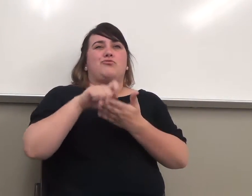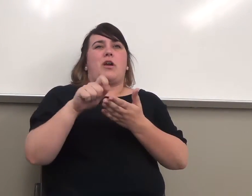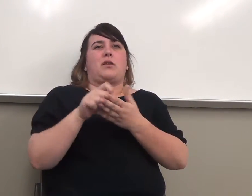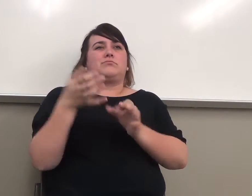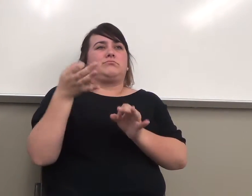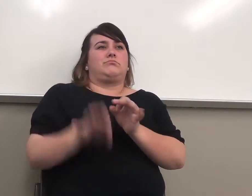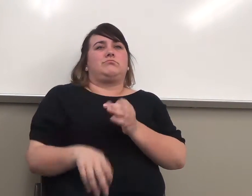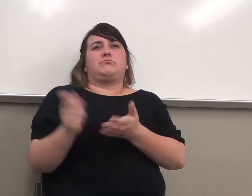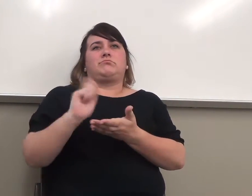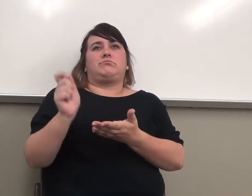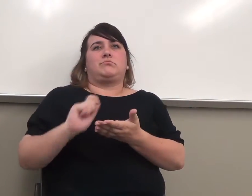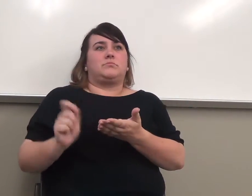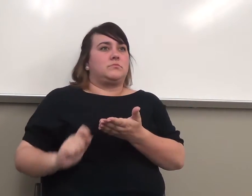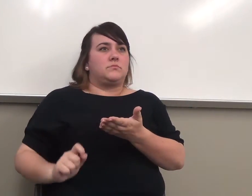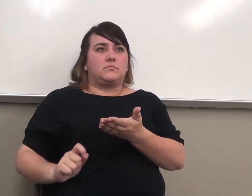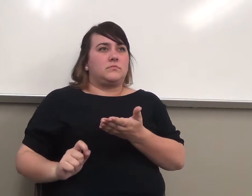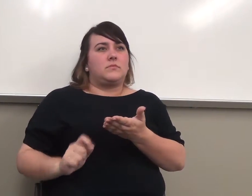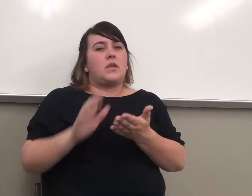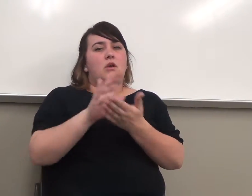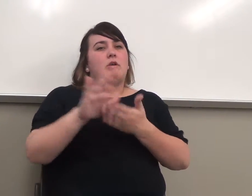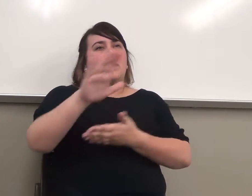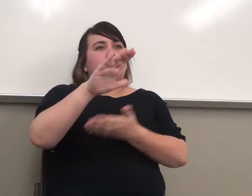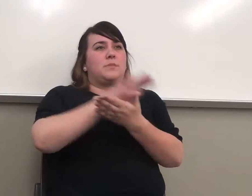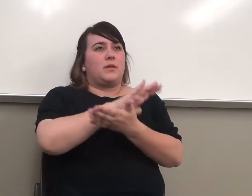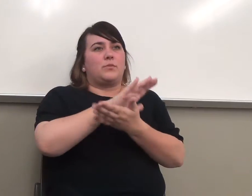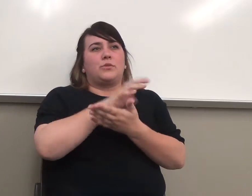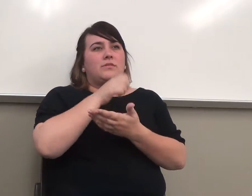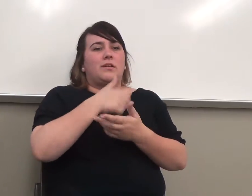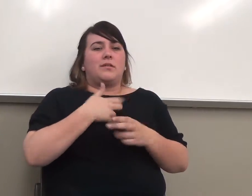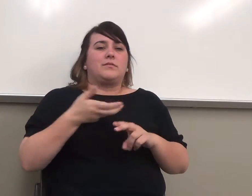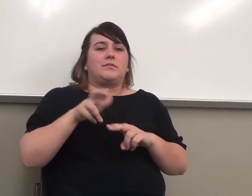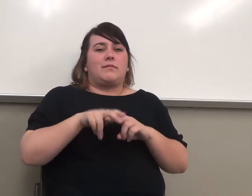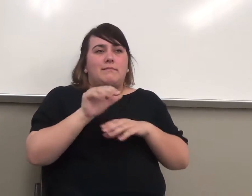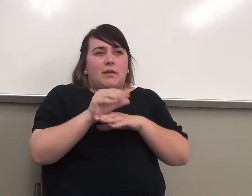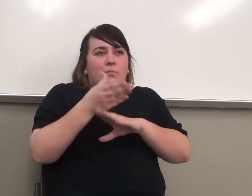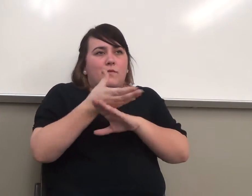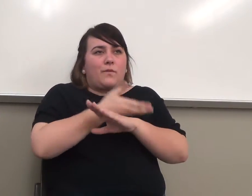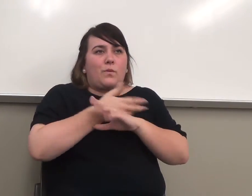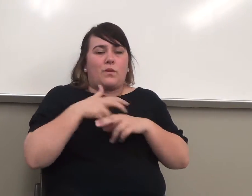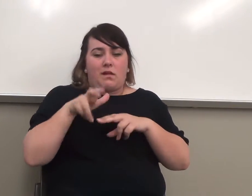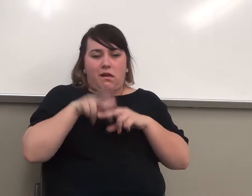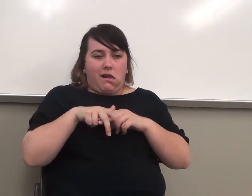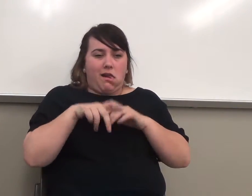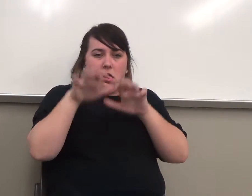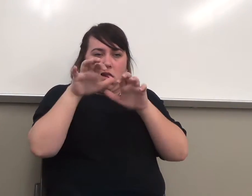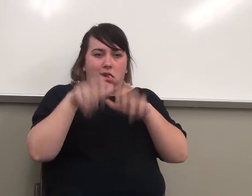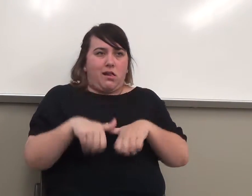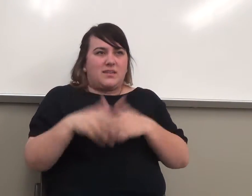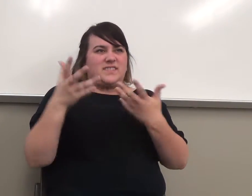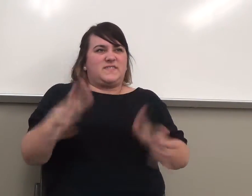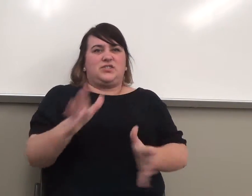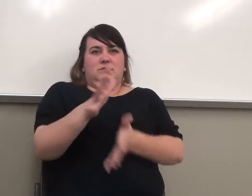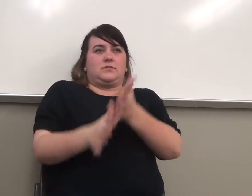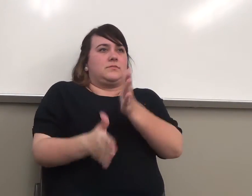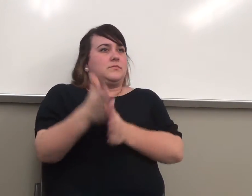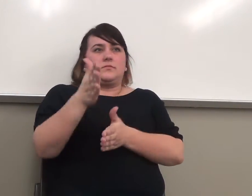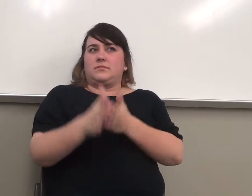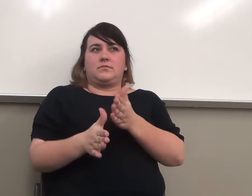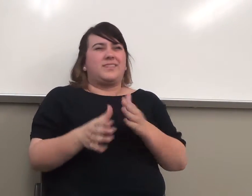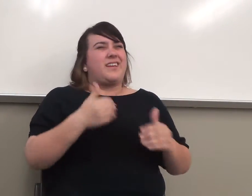paper as sitting down the night before it's due. And writing some in terms of doing it.